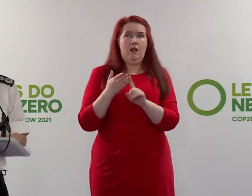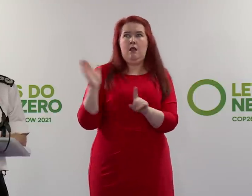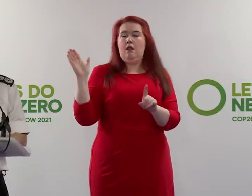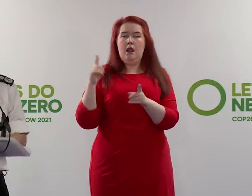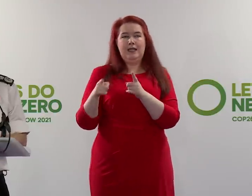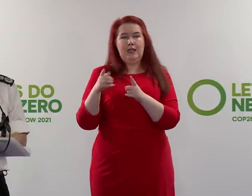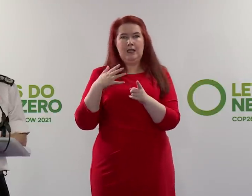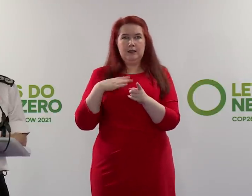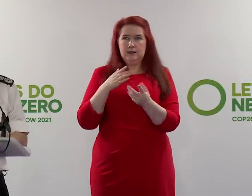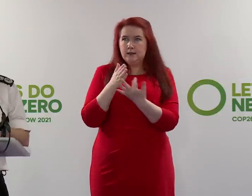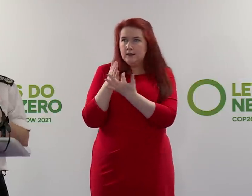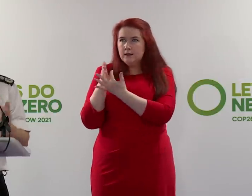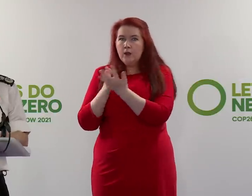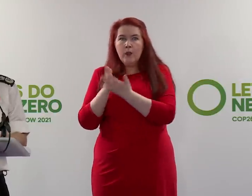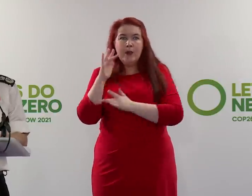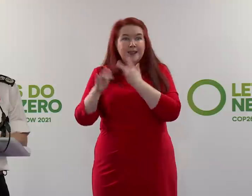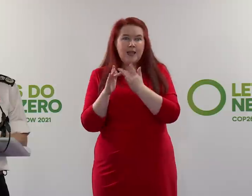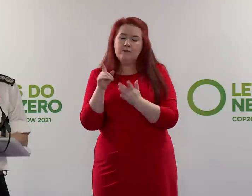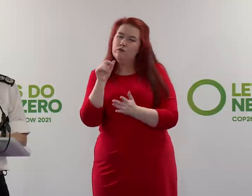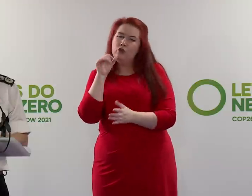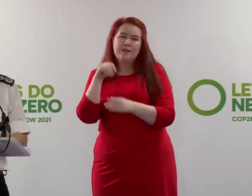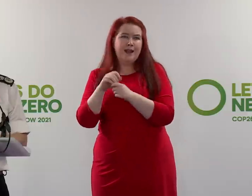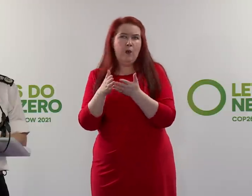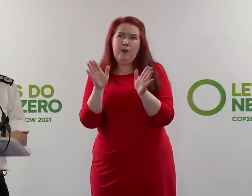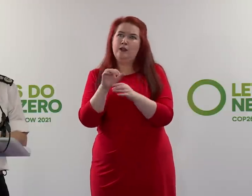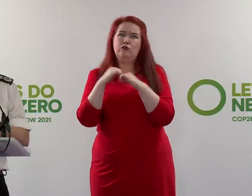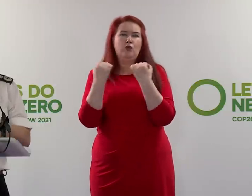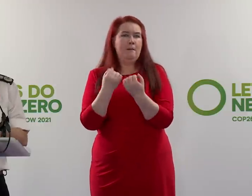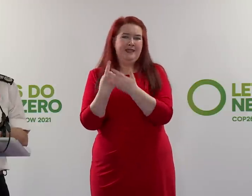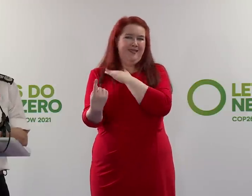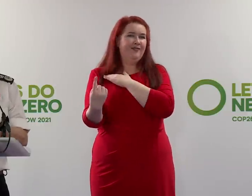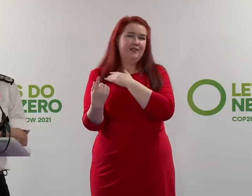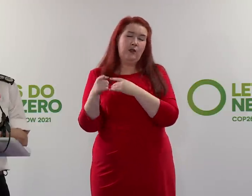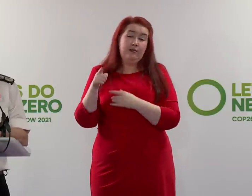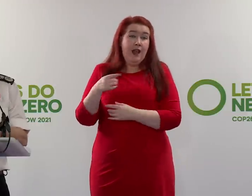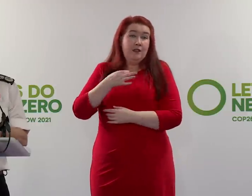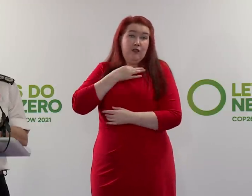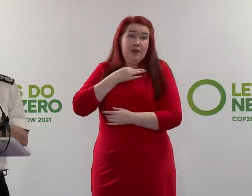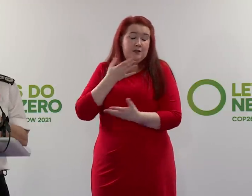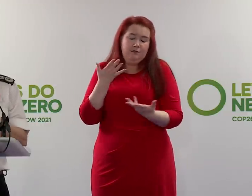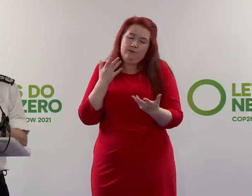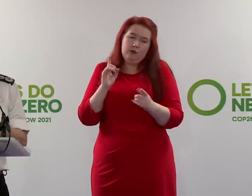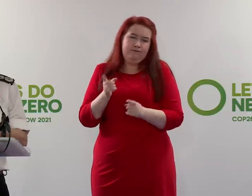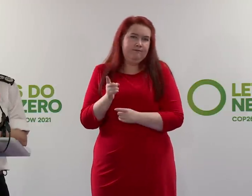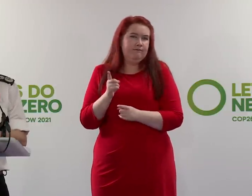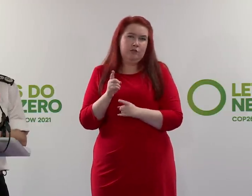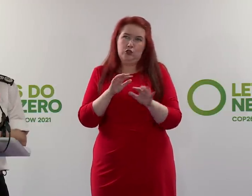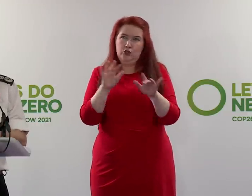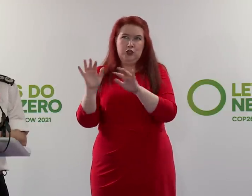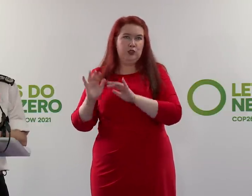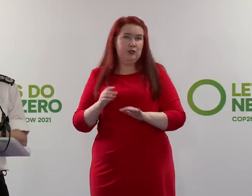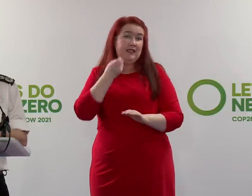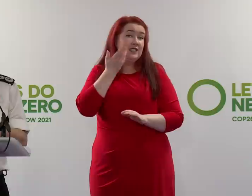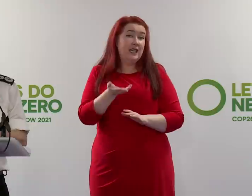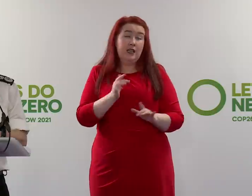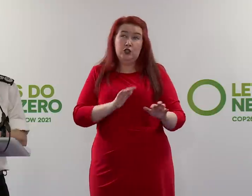from the internet, not part of a wider group. So that threat always exists. That's a day-to-day threat that